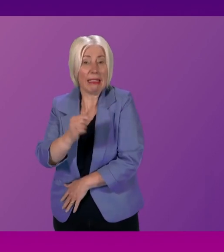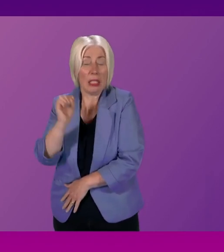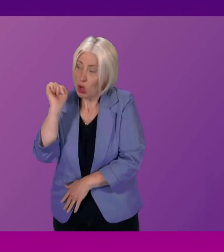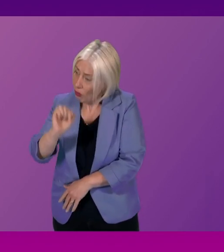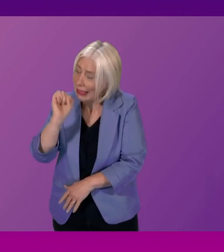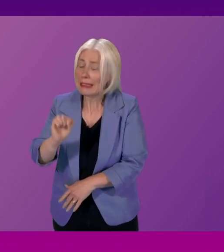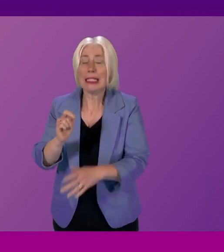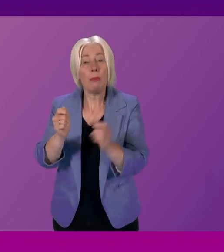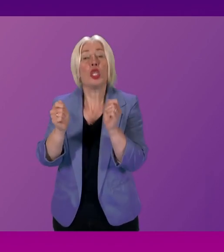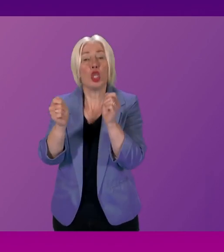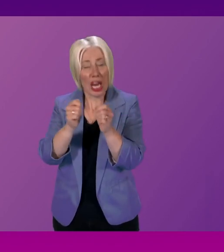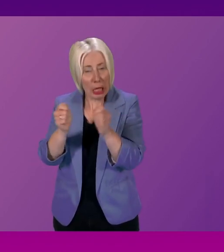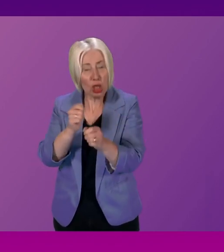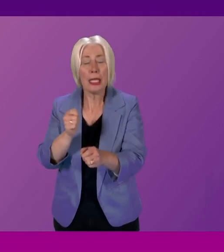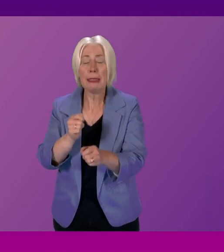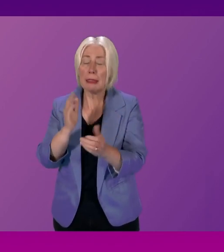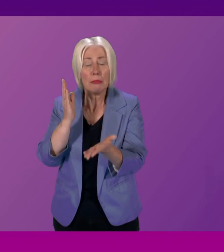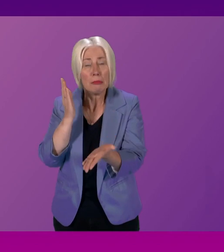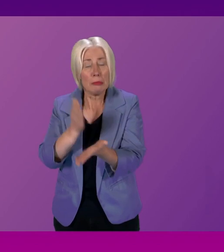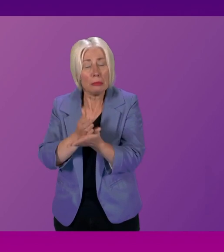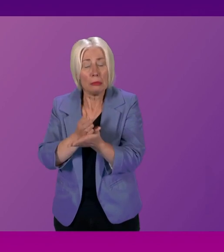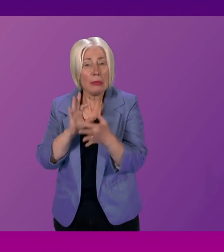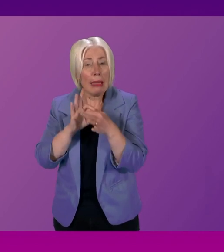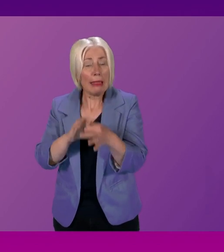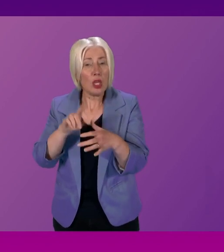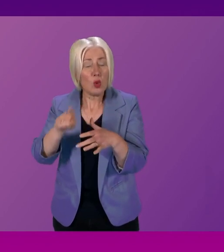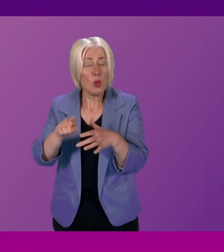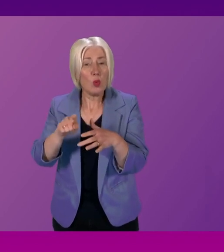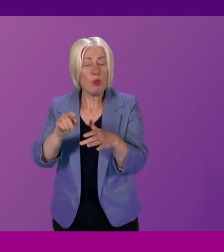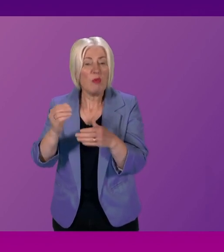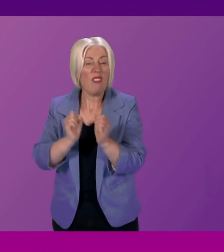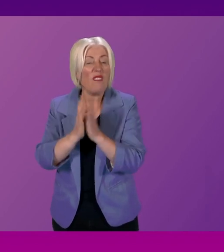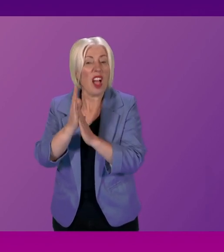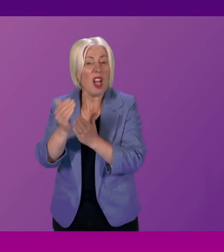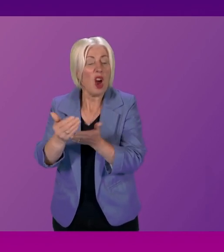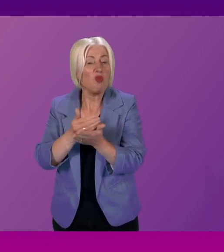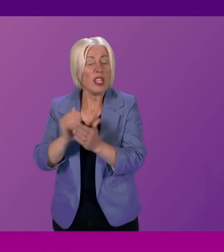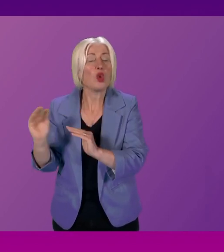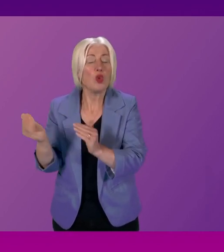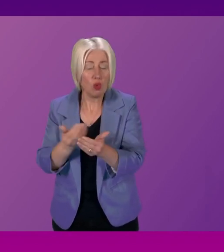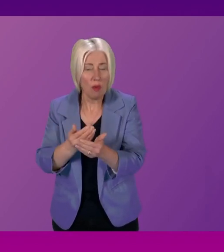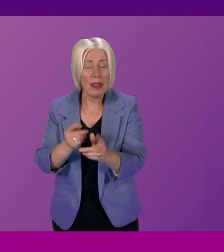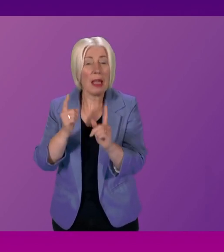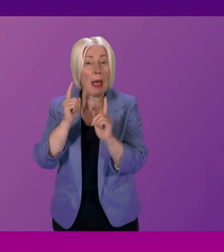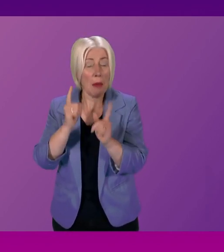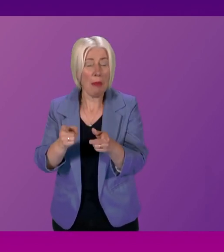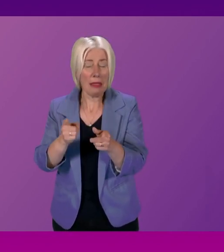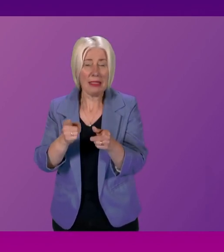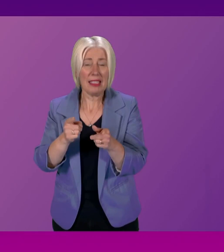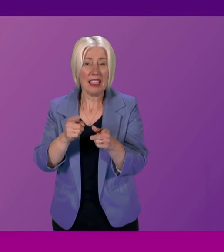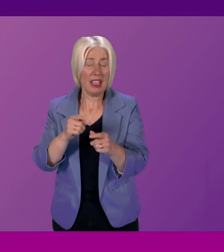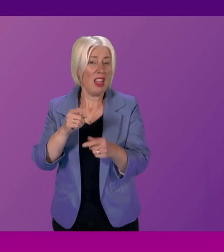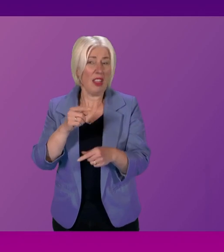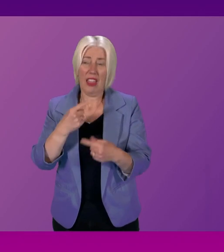are changes being made, there are reforms being made in relation to the Scottish Fire and Rescue Service. And in relation to those reforms, Assistant Chief Fire Officer David